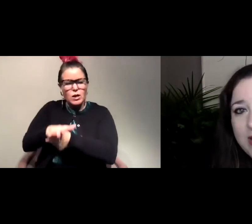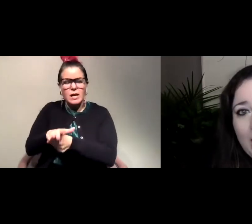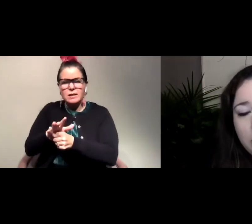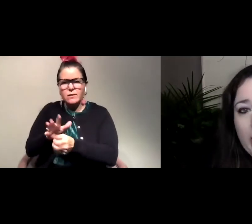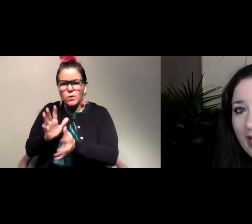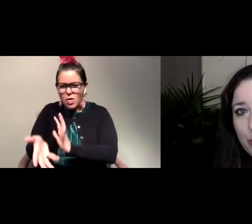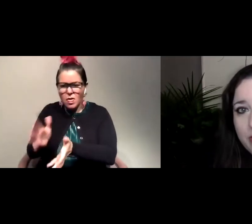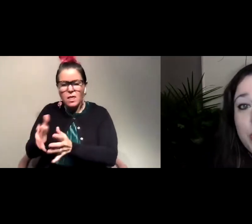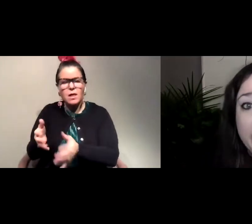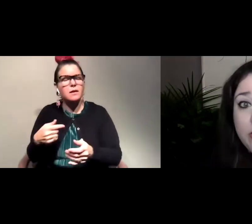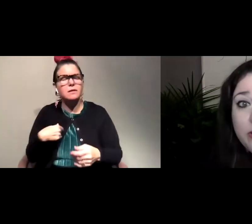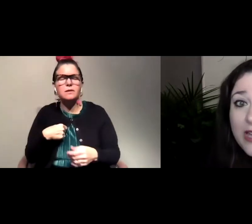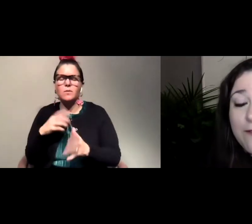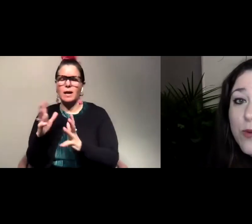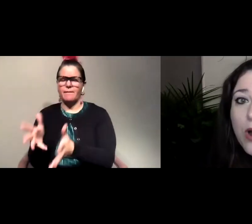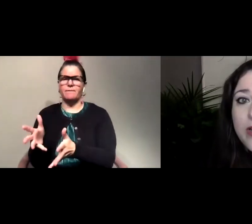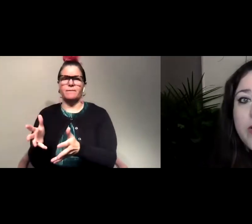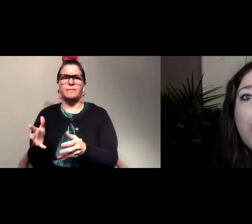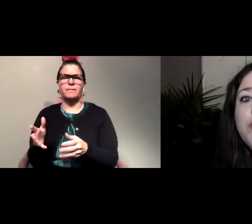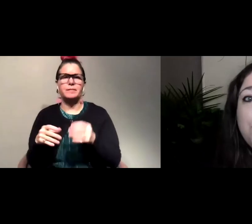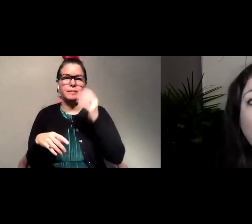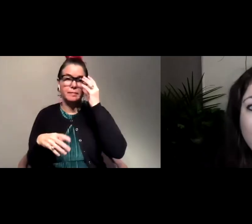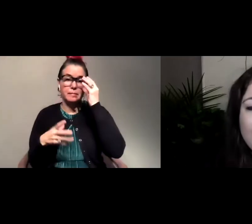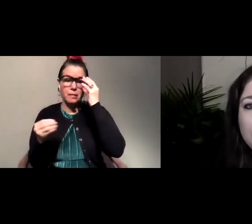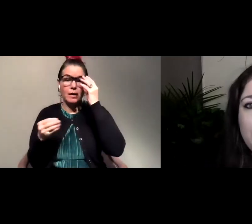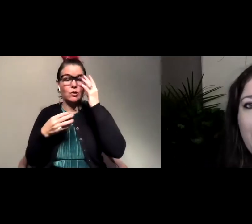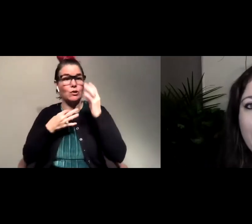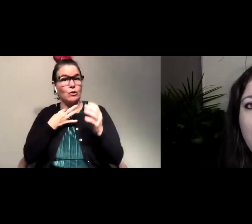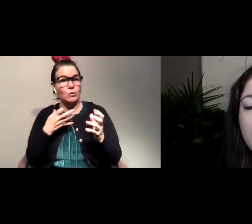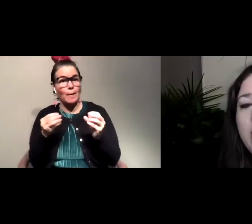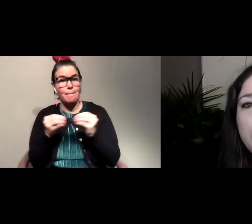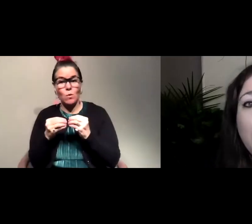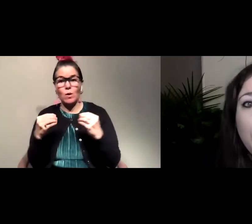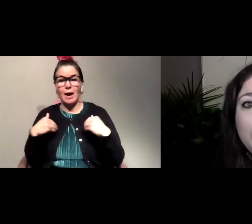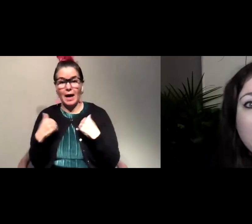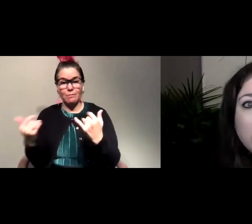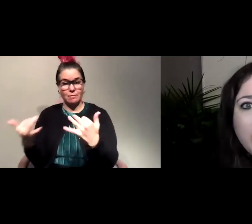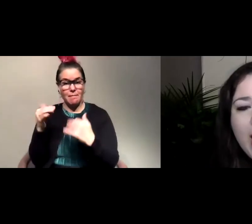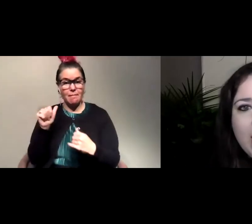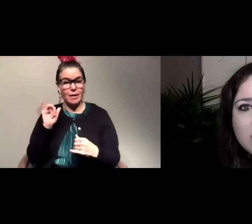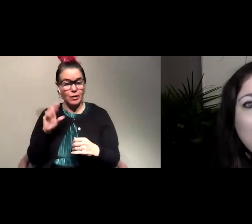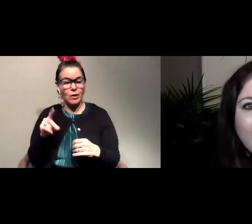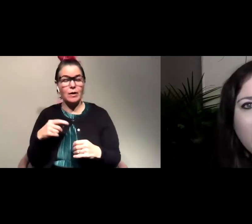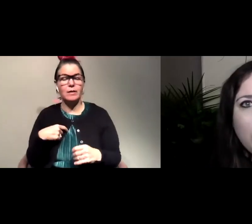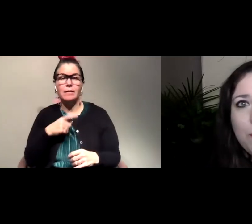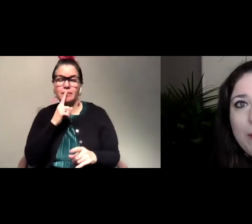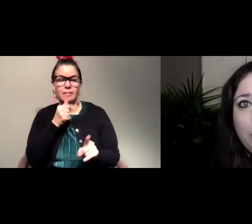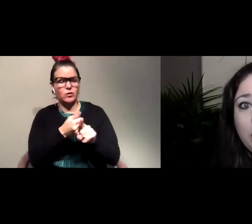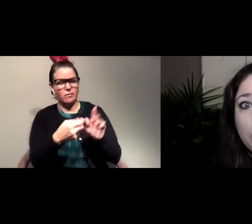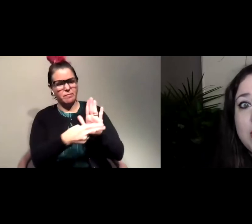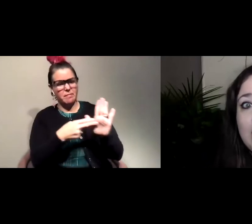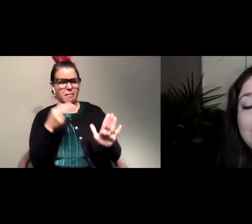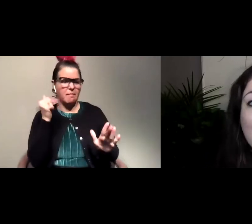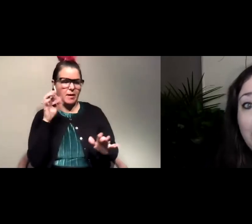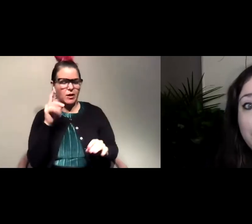to stress out animals particularly if you want to watch more animals in your backyard you don't want to be known as the backyard where people